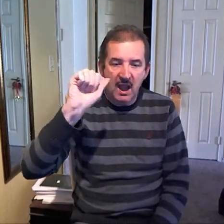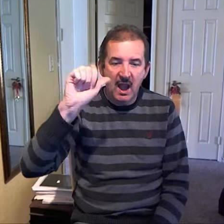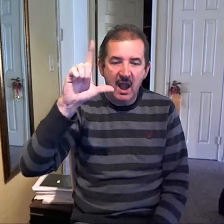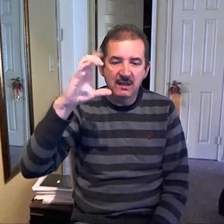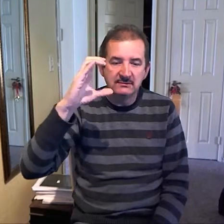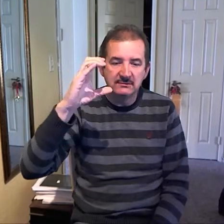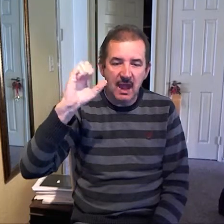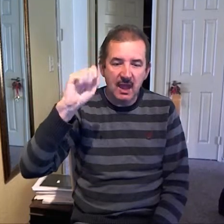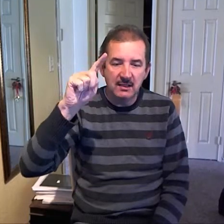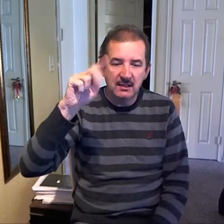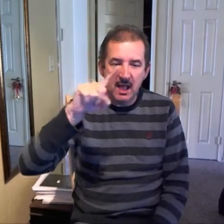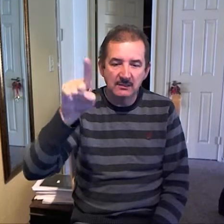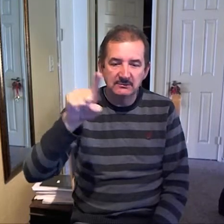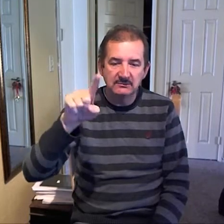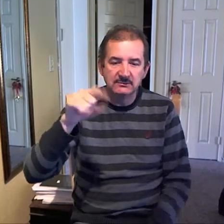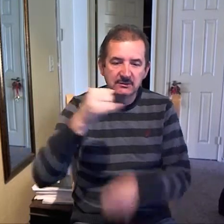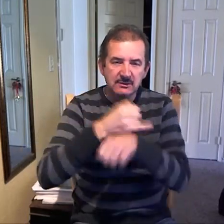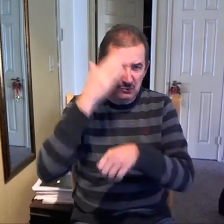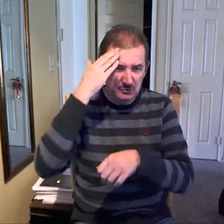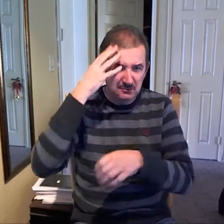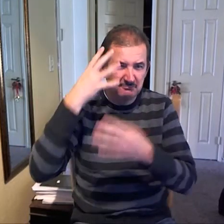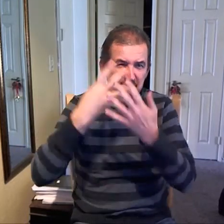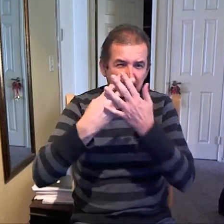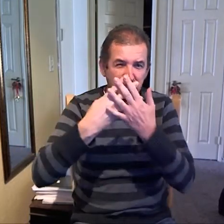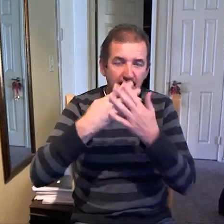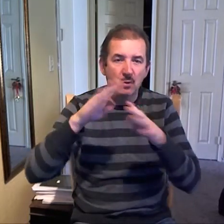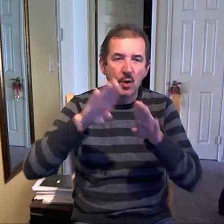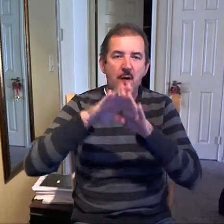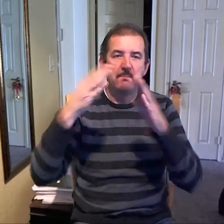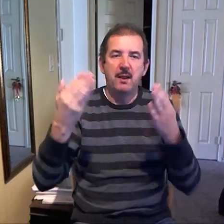really hard on this. I'm sorry. Come next time.